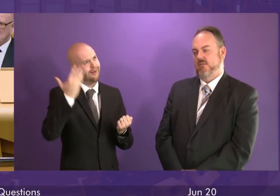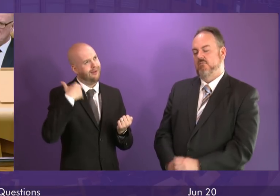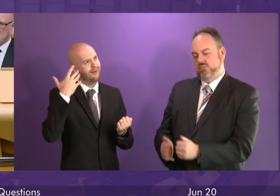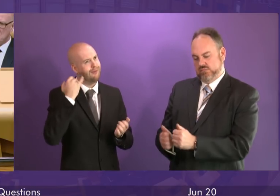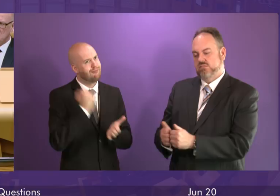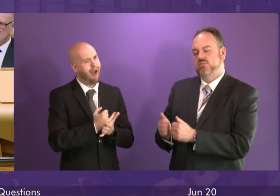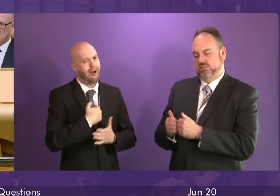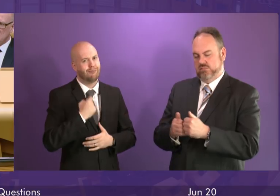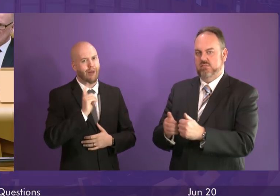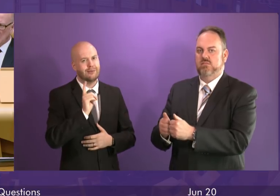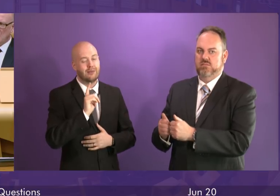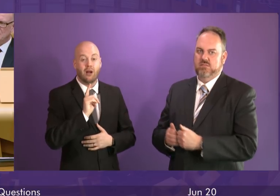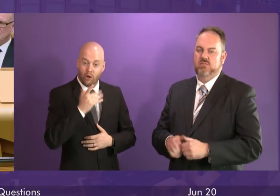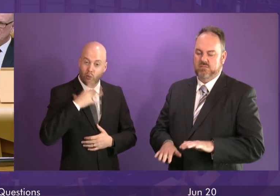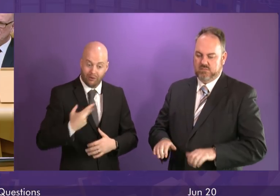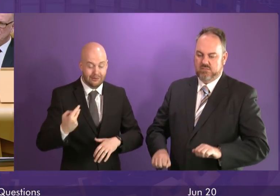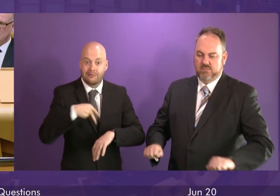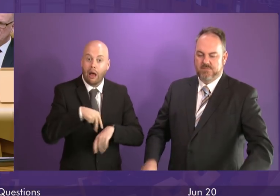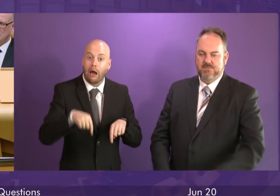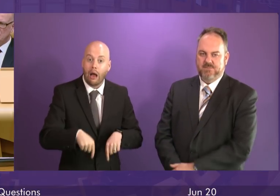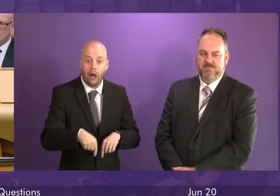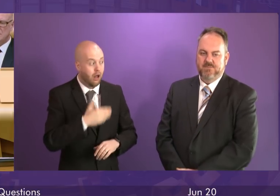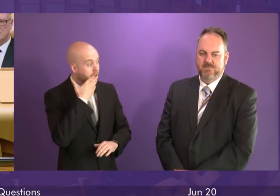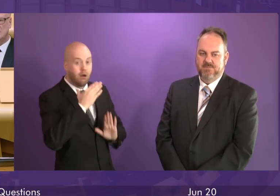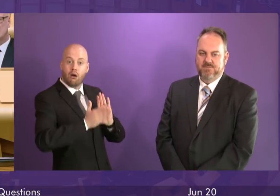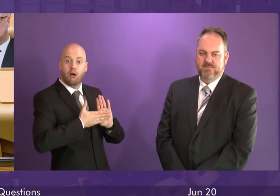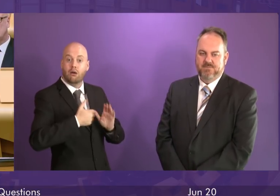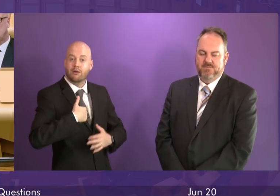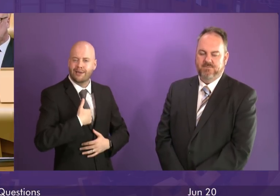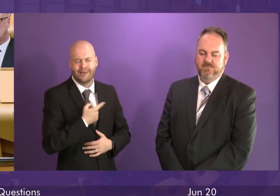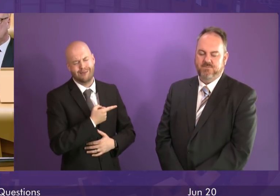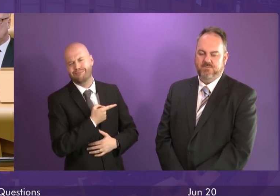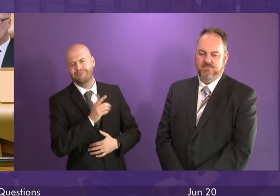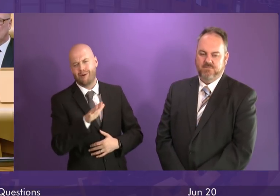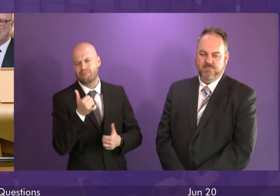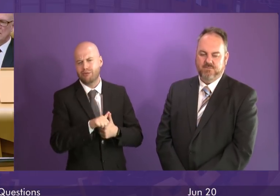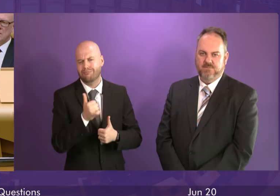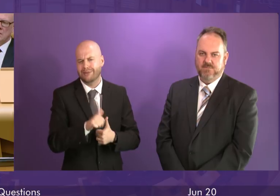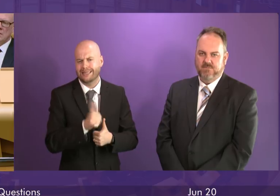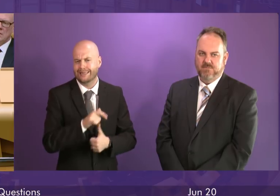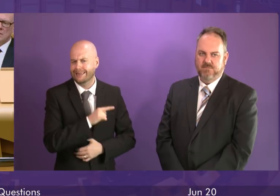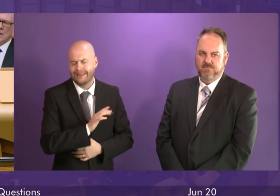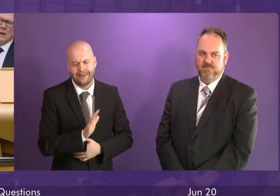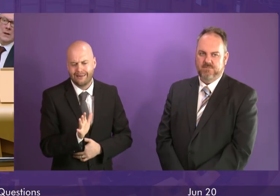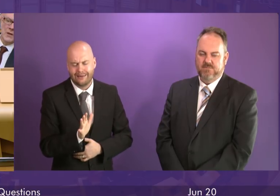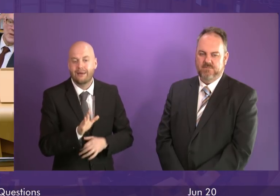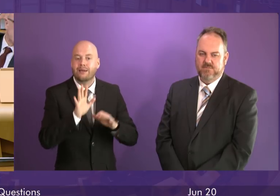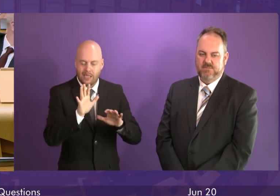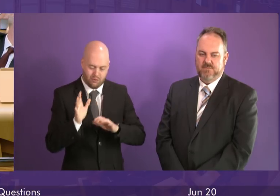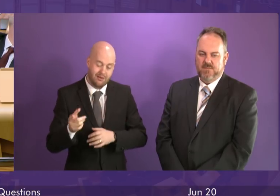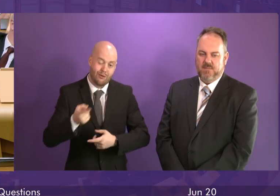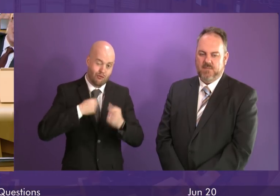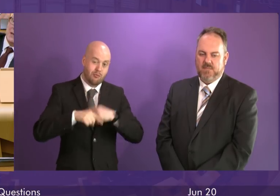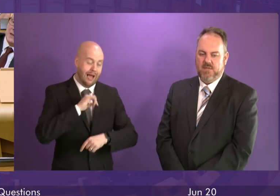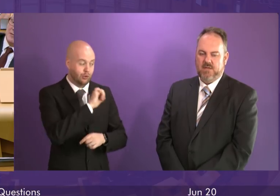before they raise issues like this would be very appropriate. On the issue, it is vitally important that we have